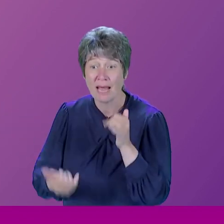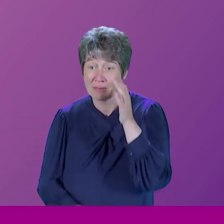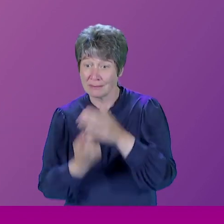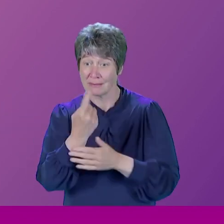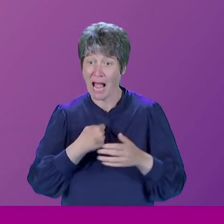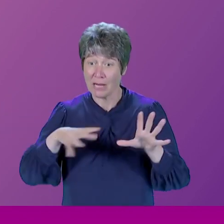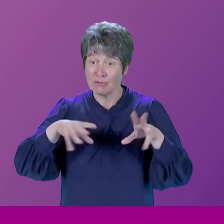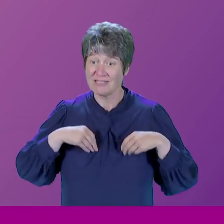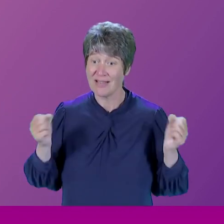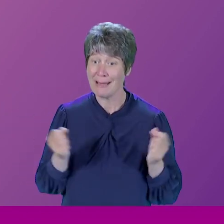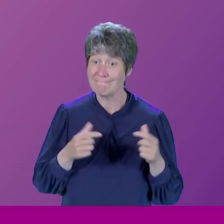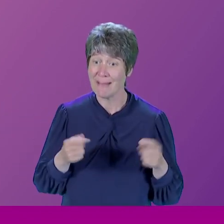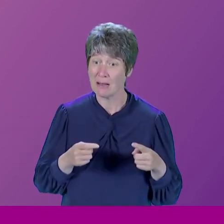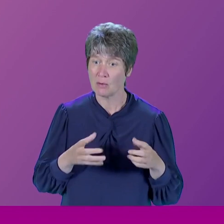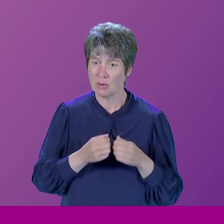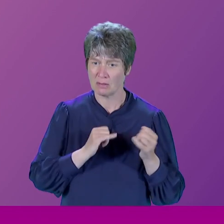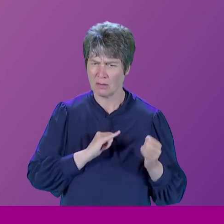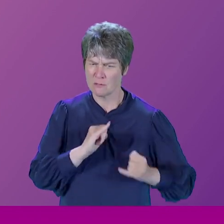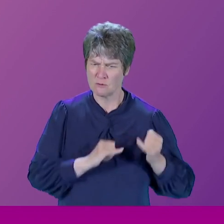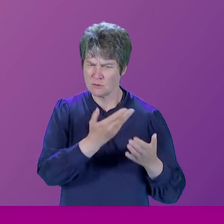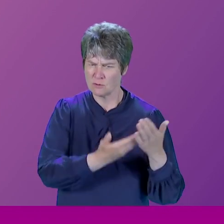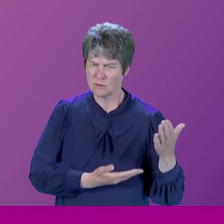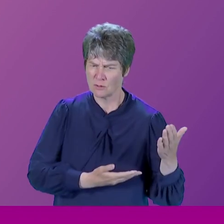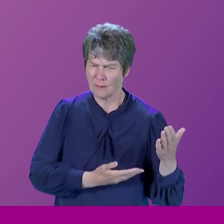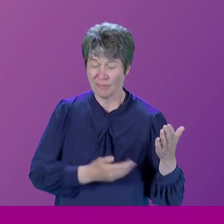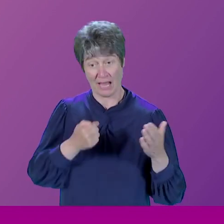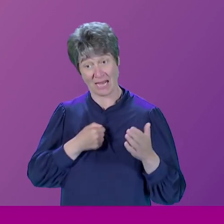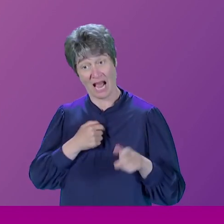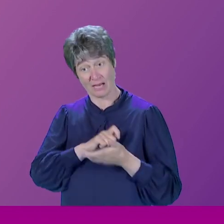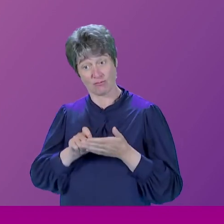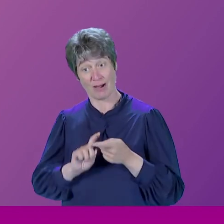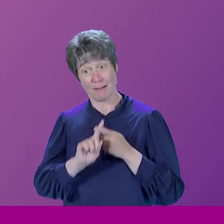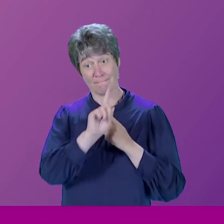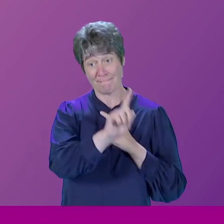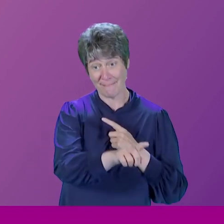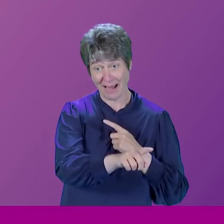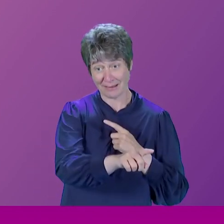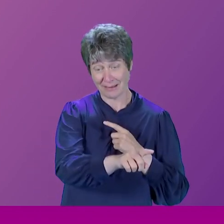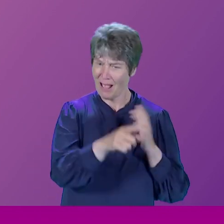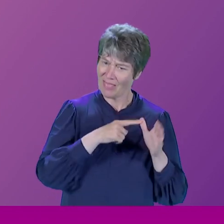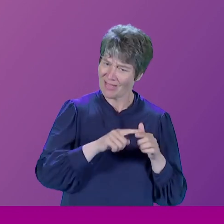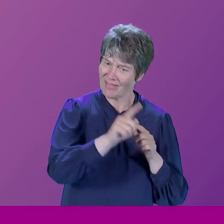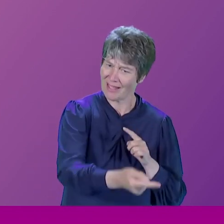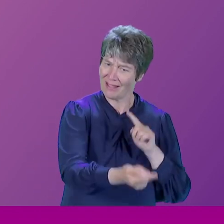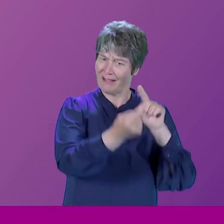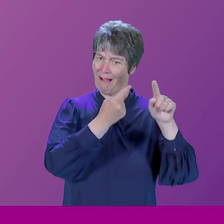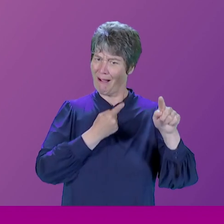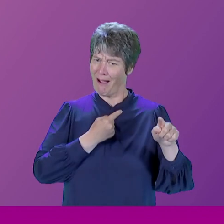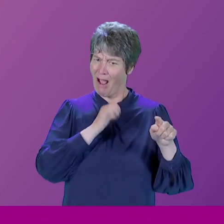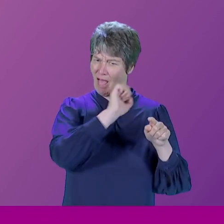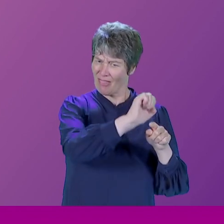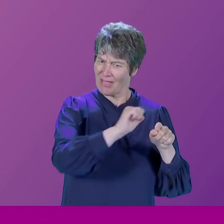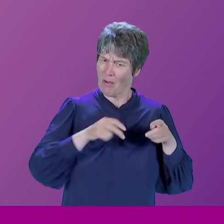I write back politely, and then the email comes back saying, oh, it so lovely of you to reply. Yes, I just, the tone has changed